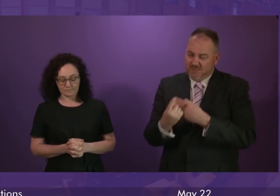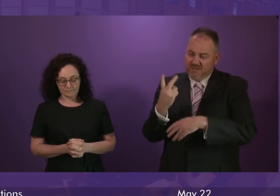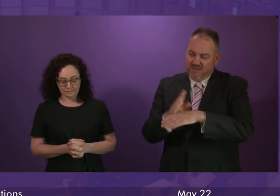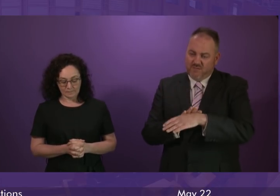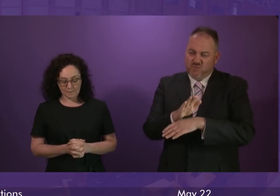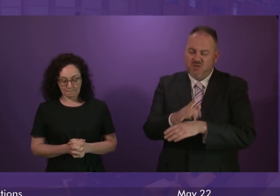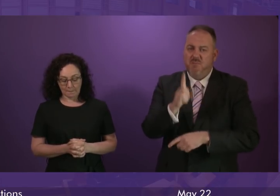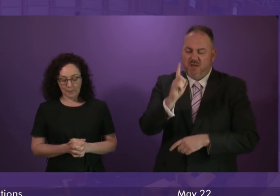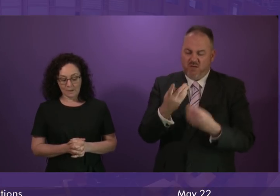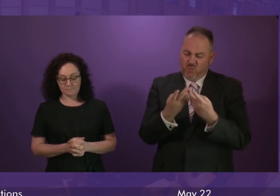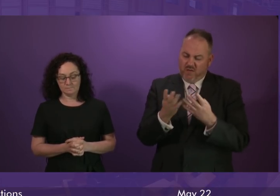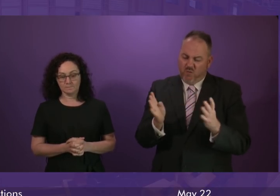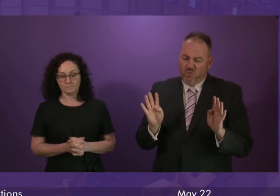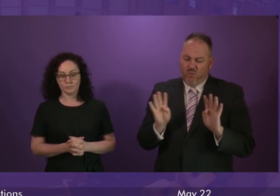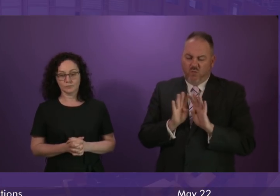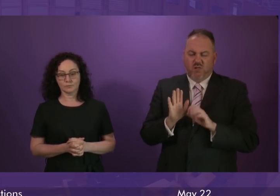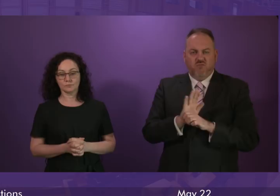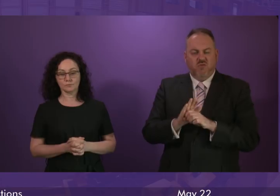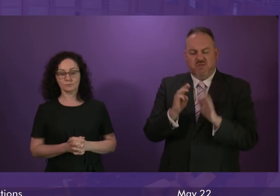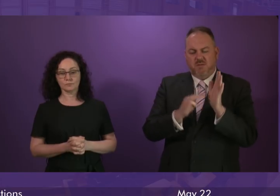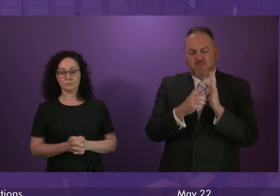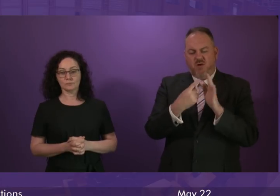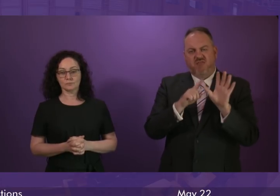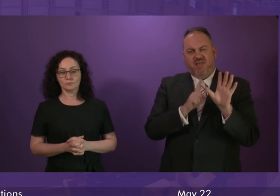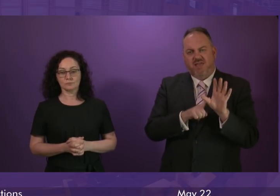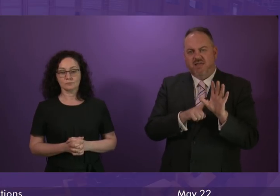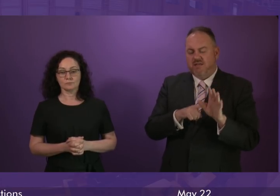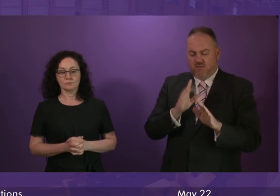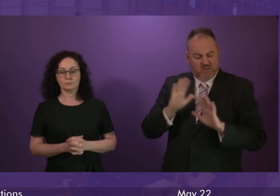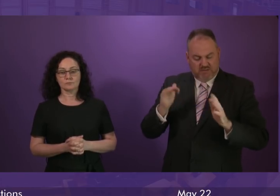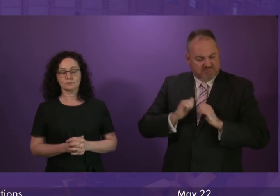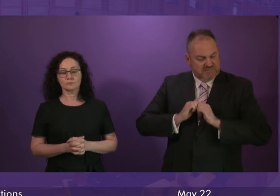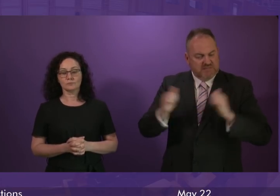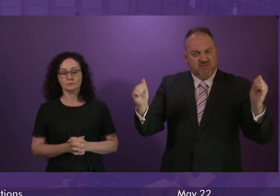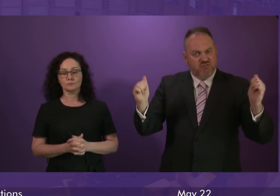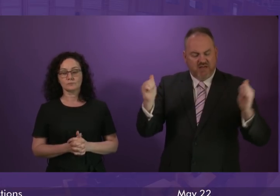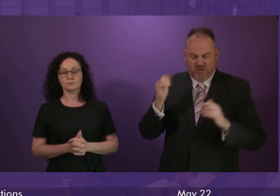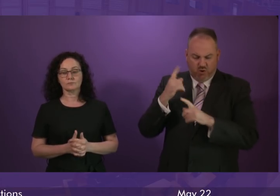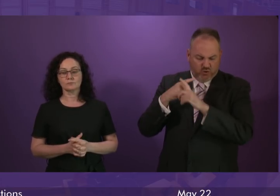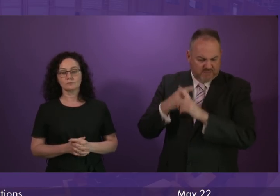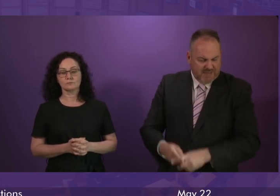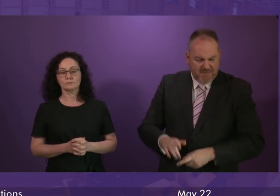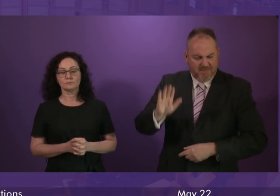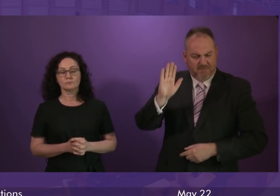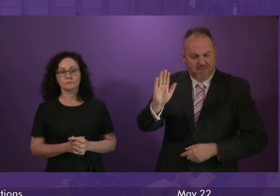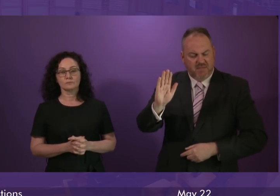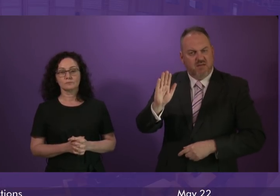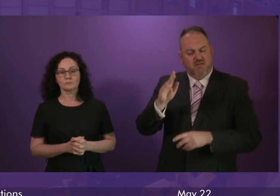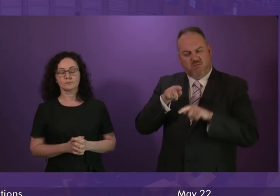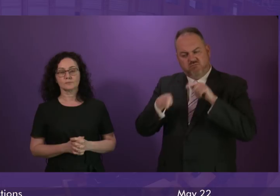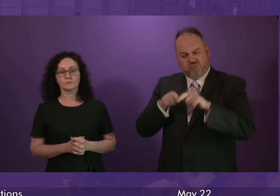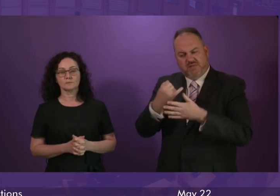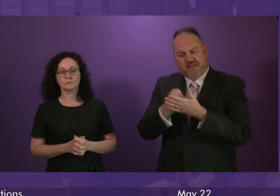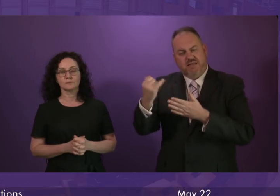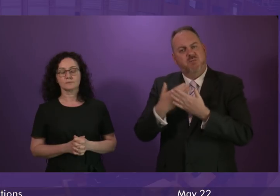with politicians from across all parties in Moray in condemning this attempt to intimidate the Muslim community in Elgin? And will she give a clear commitment that the